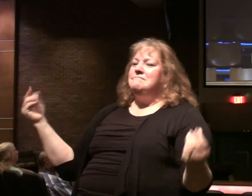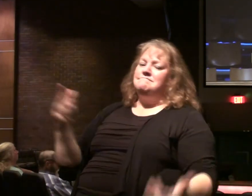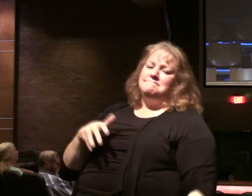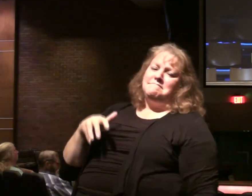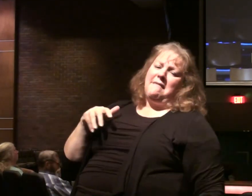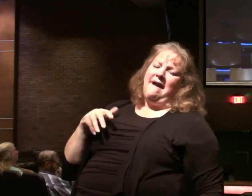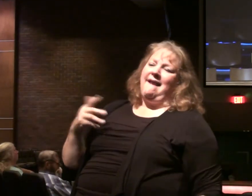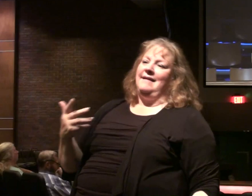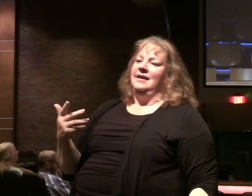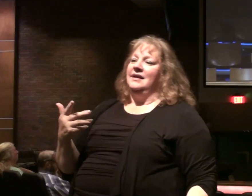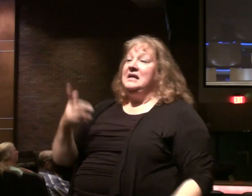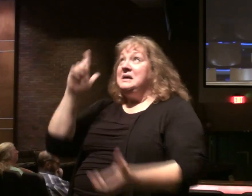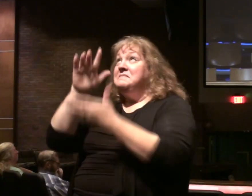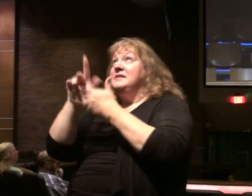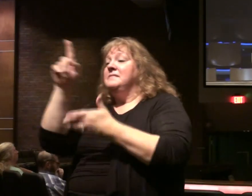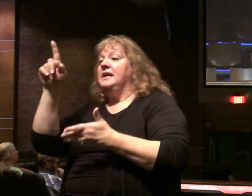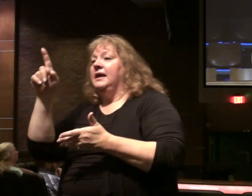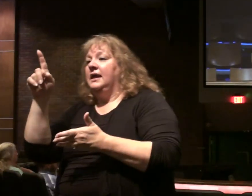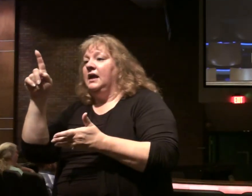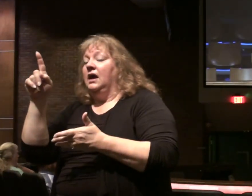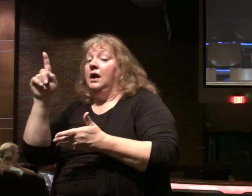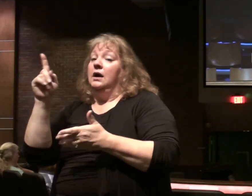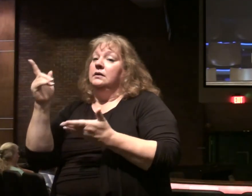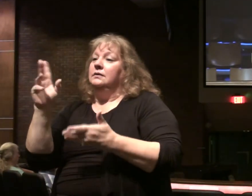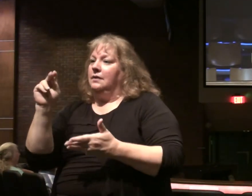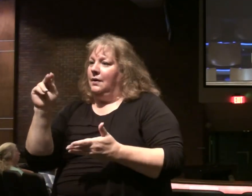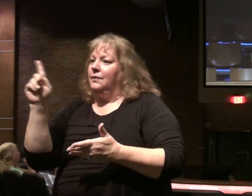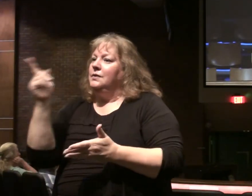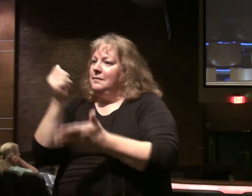Christ said believe in me. And you might have to go be crucified.